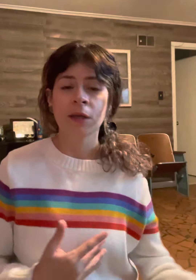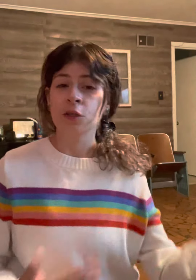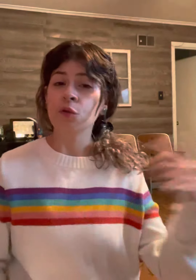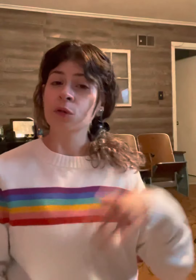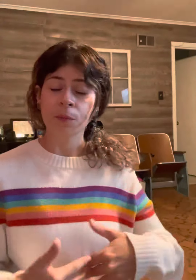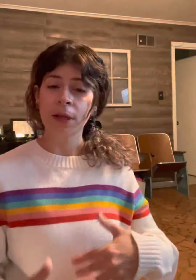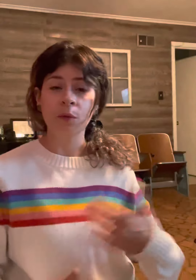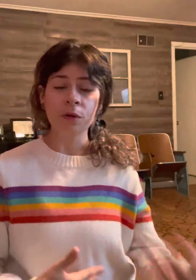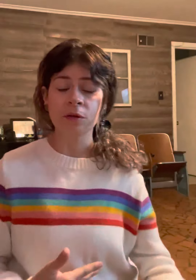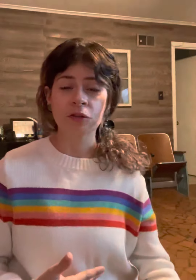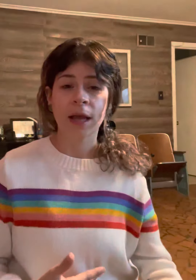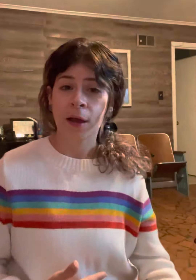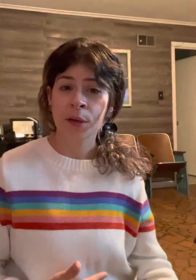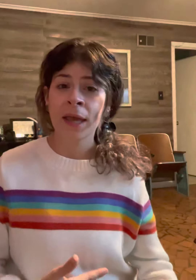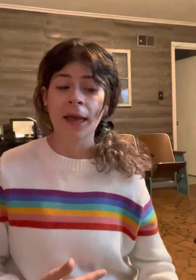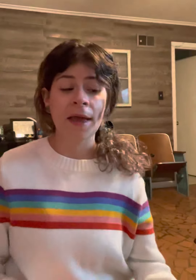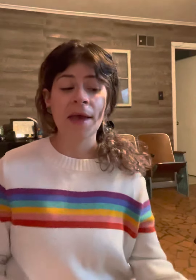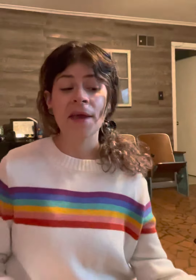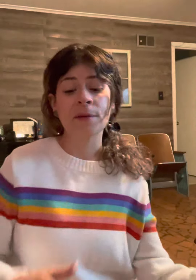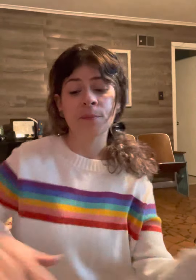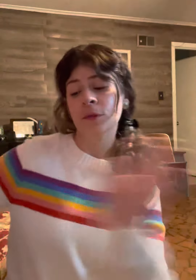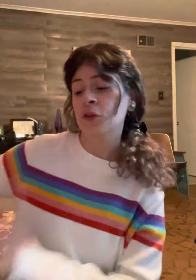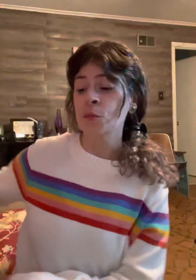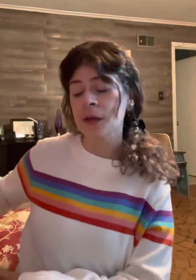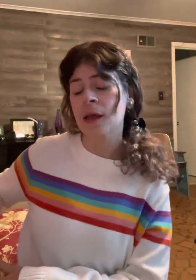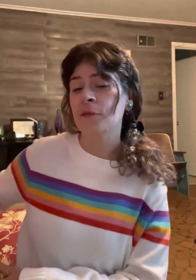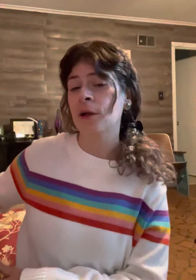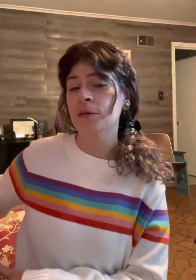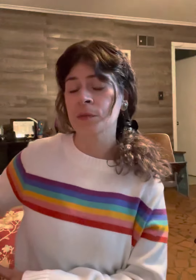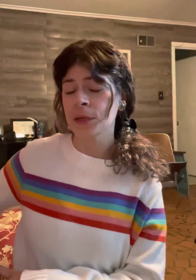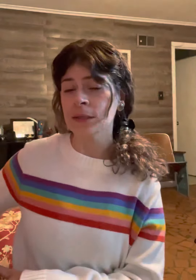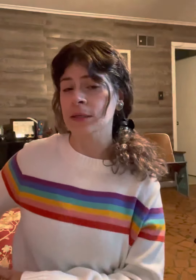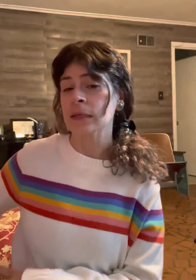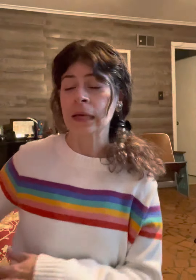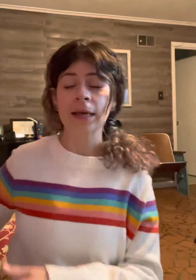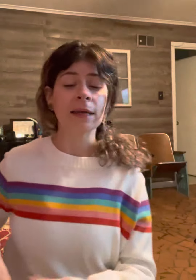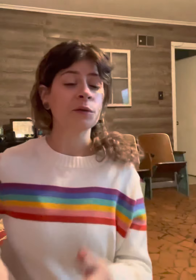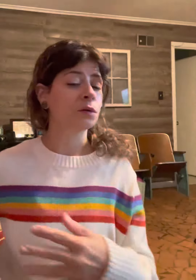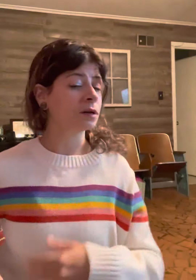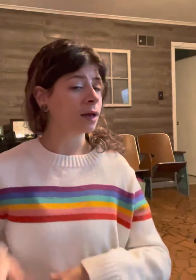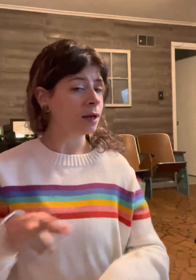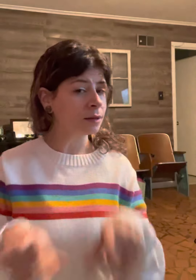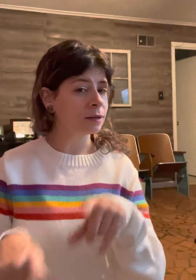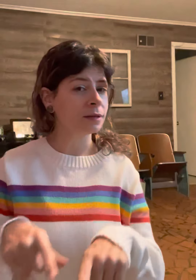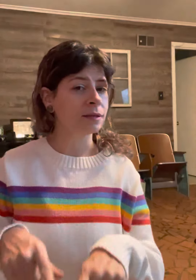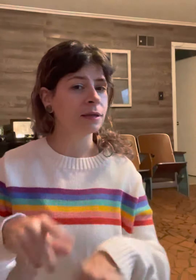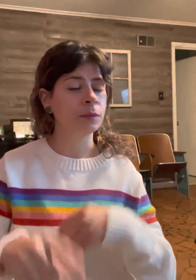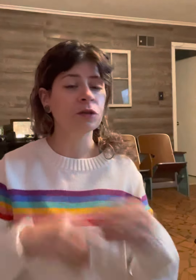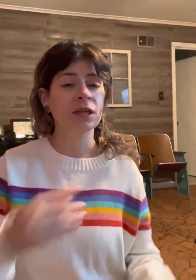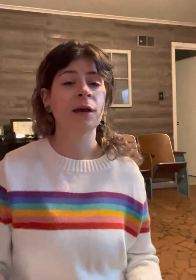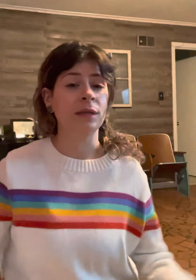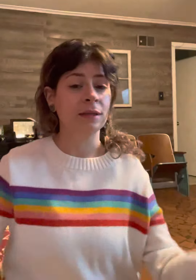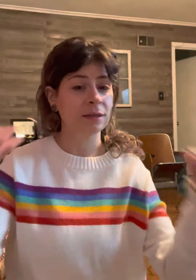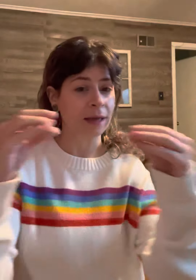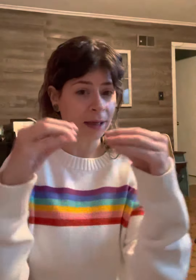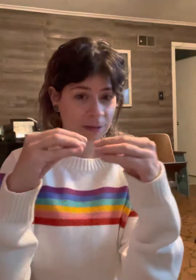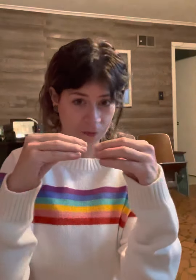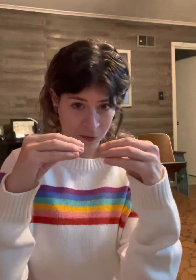you can play with your child and you might have all of the pieces, and in order to access them, your child needs to ask for